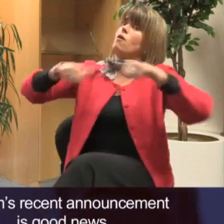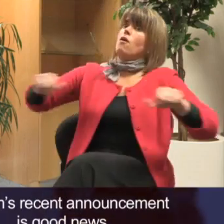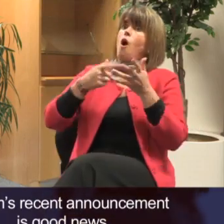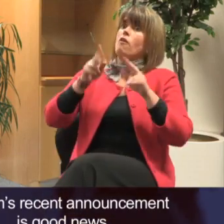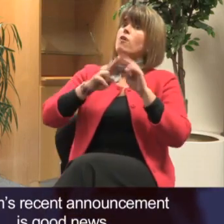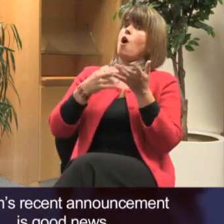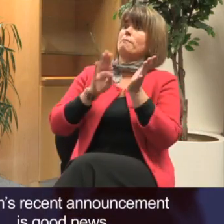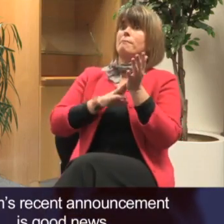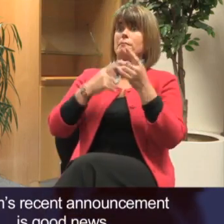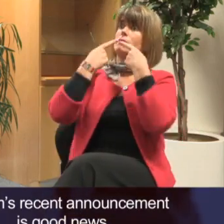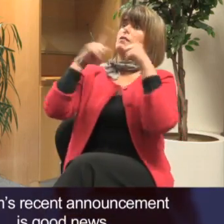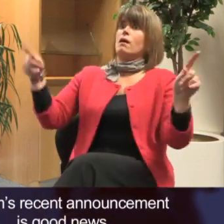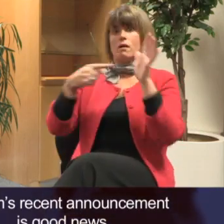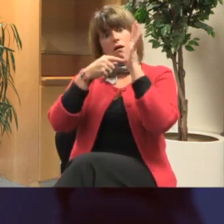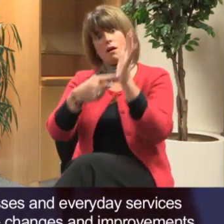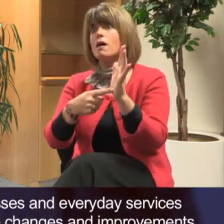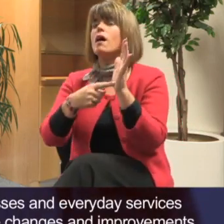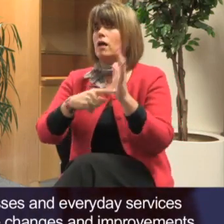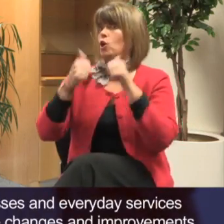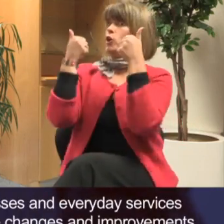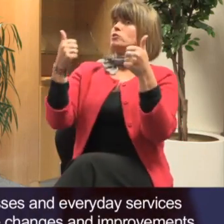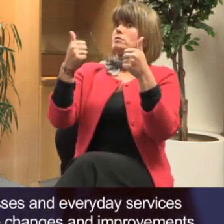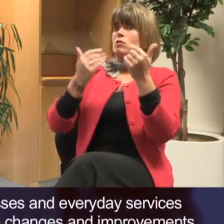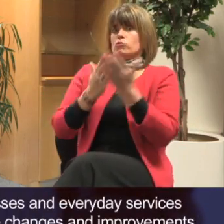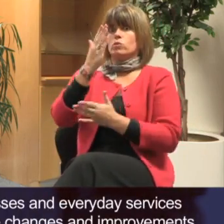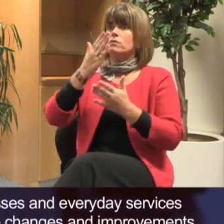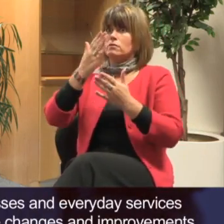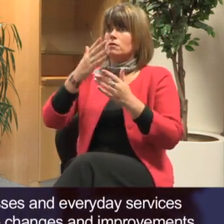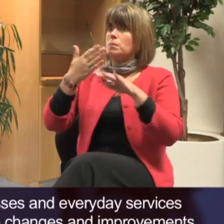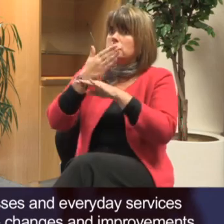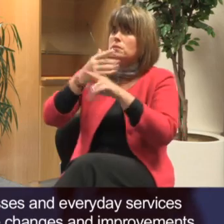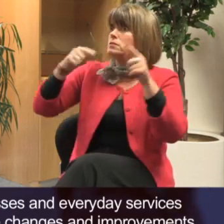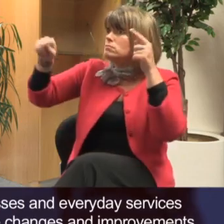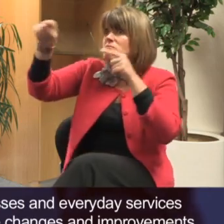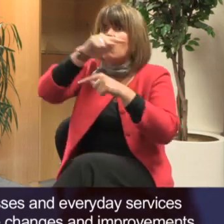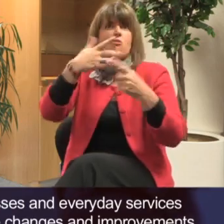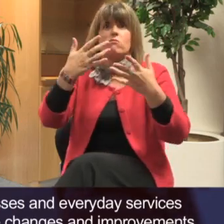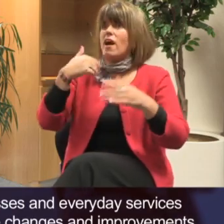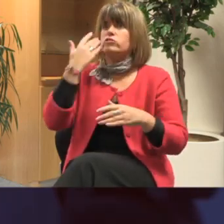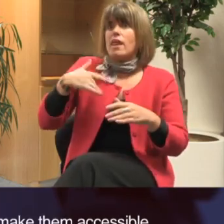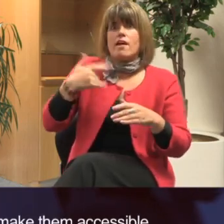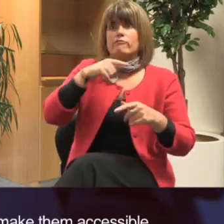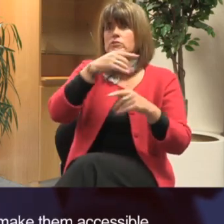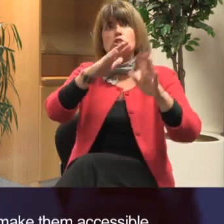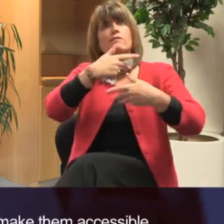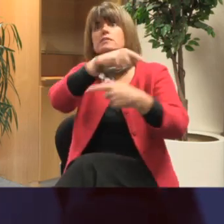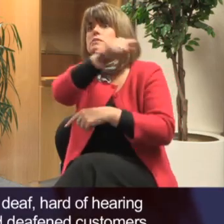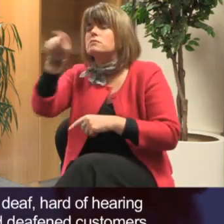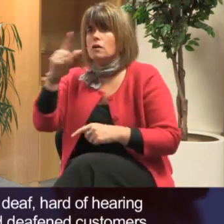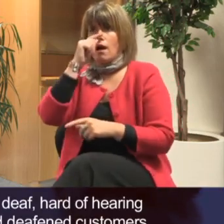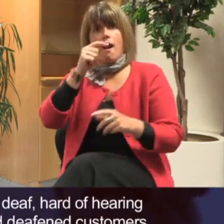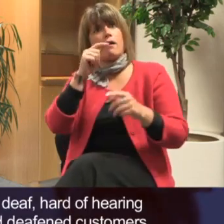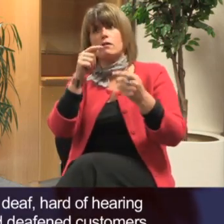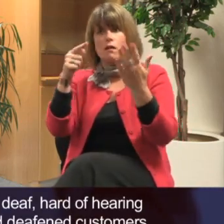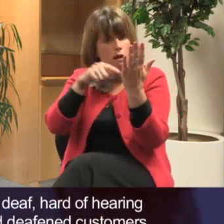Ofcom's recent announcement is good news. Businesses and everyday services can make changes and improvements to make them accessible to